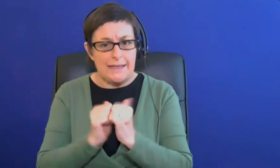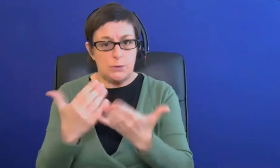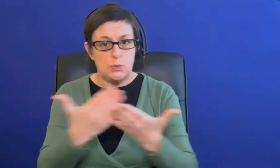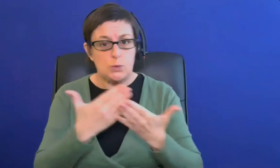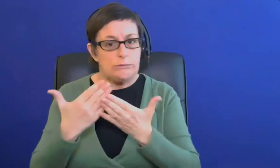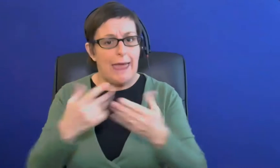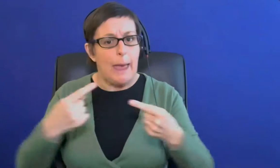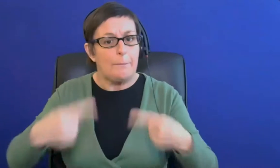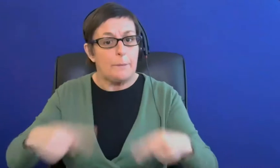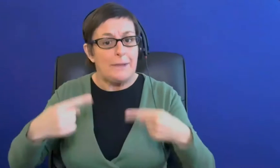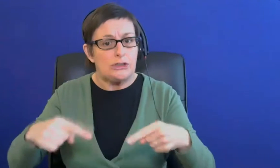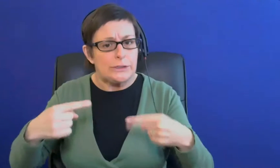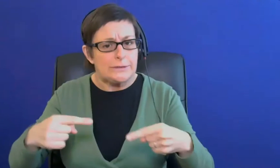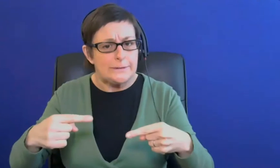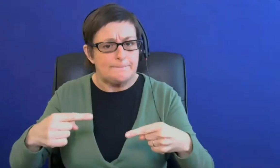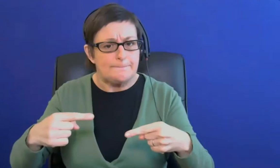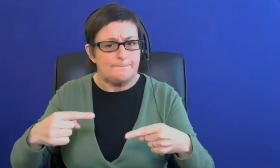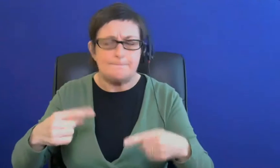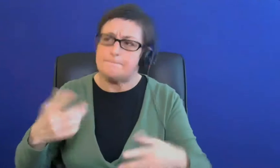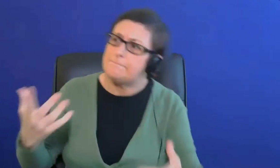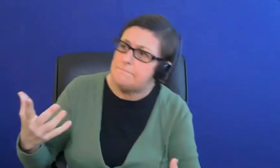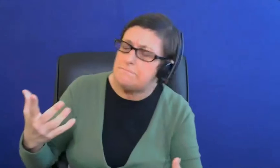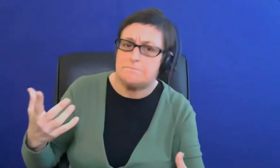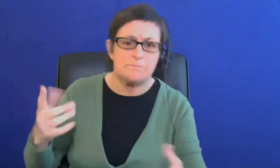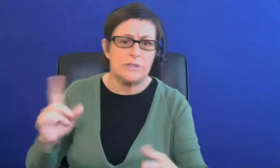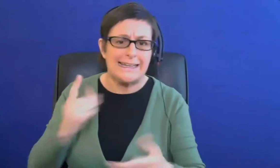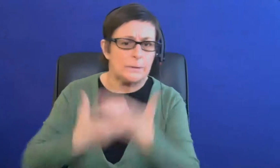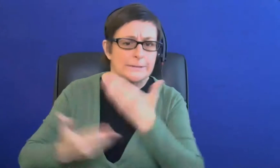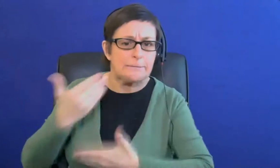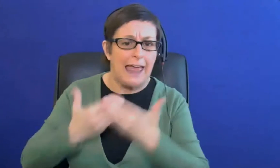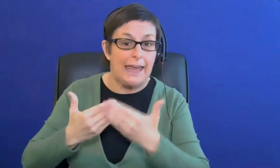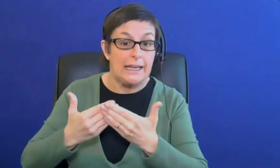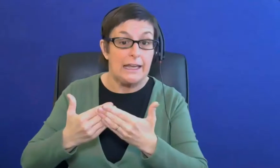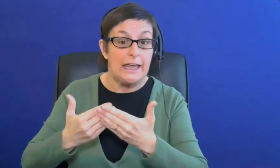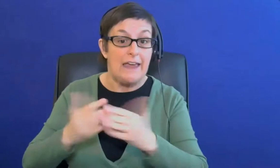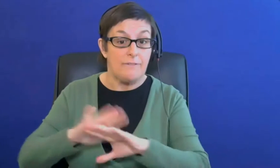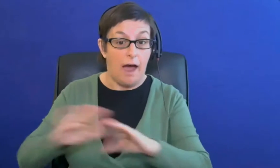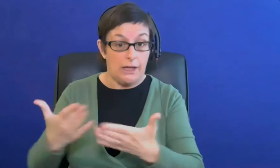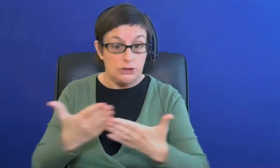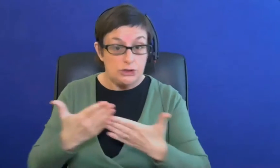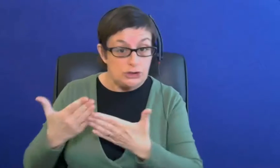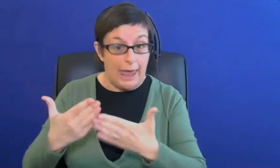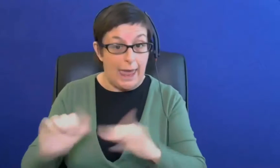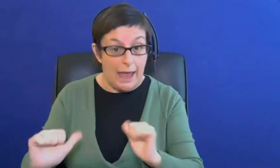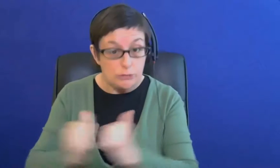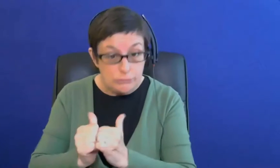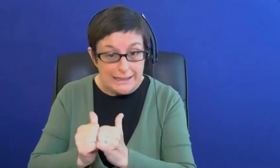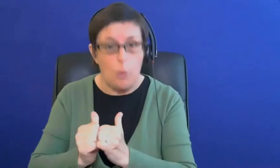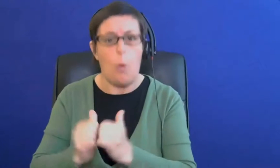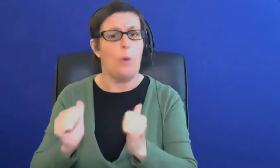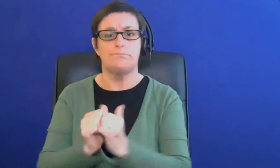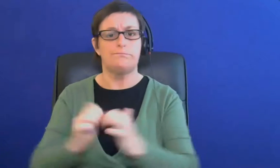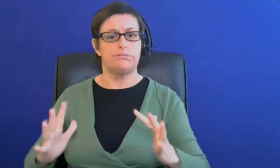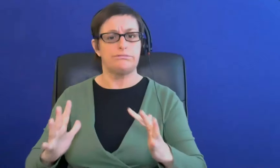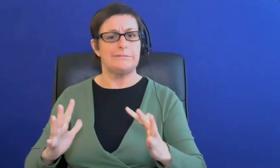and so they wanted to know what are the advantages or disadvantages of sharing or not sharing it's the first part and the second part of the